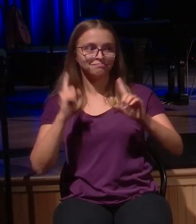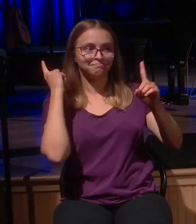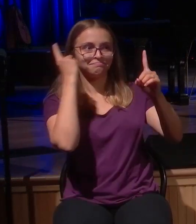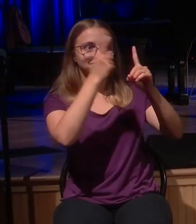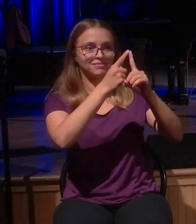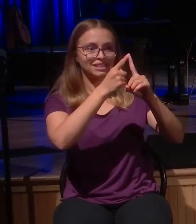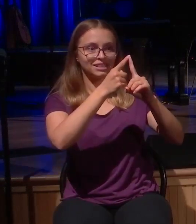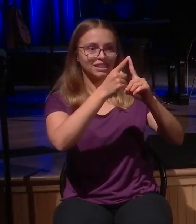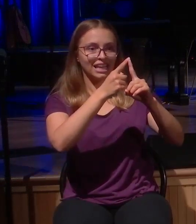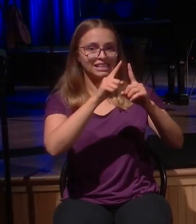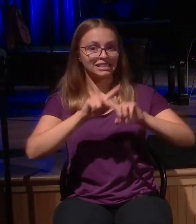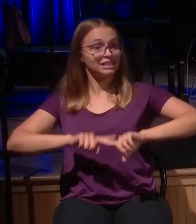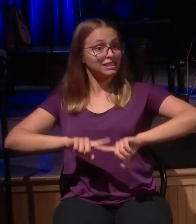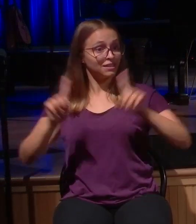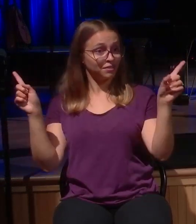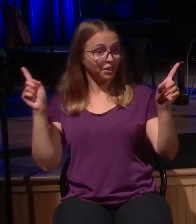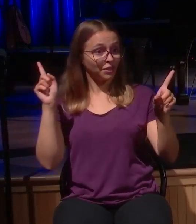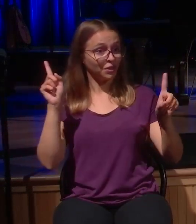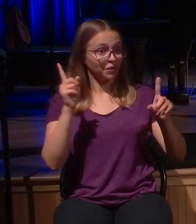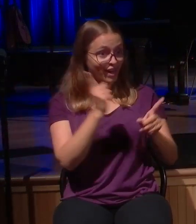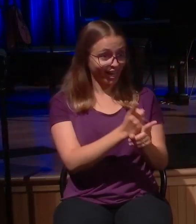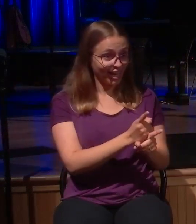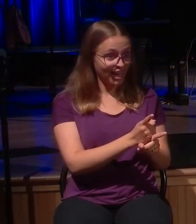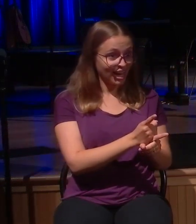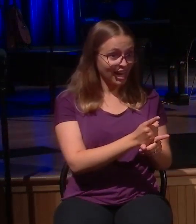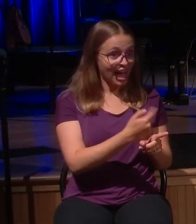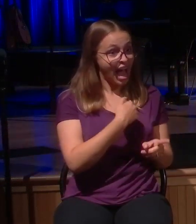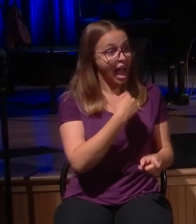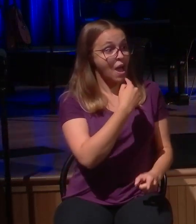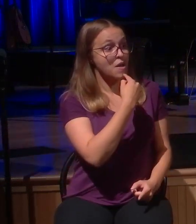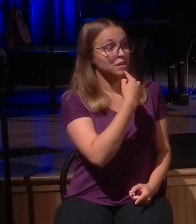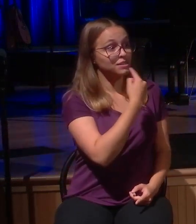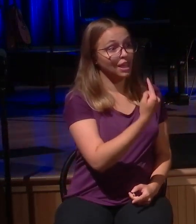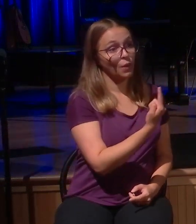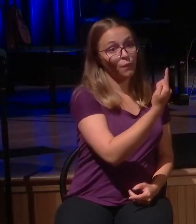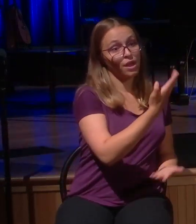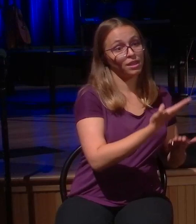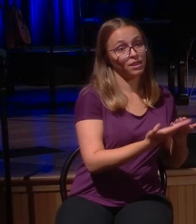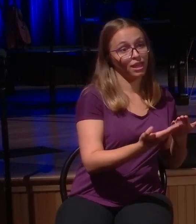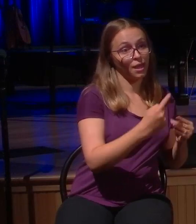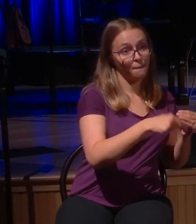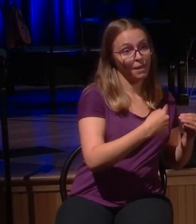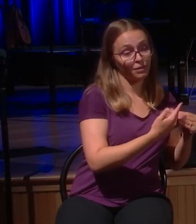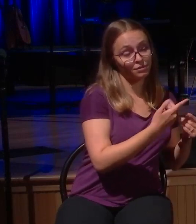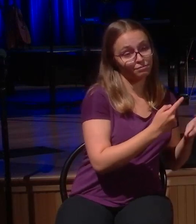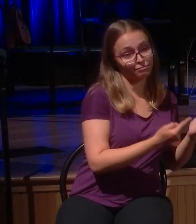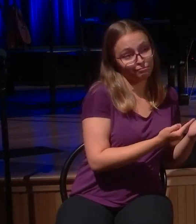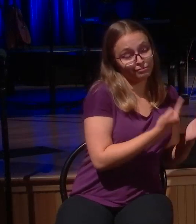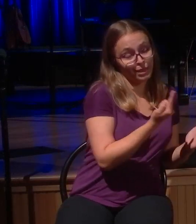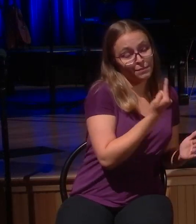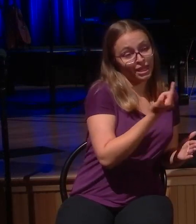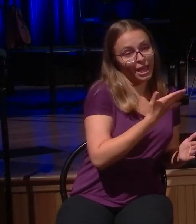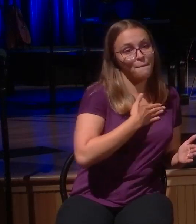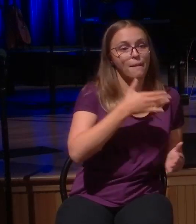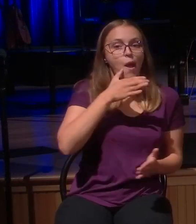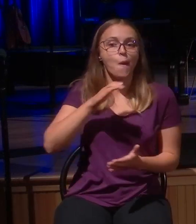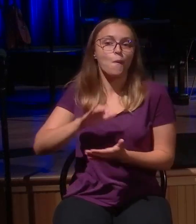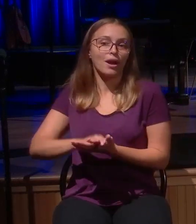that's what happens, right? People can look upon the same event and reach totally different conclusions. And this is the case in Luke chapter 15. Jesus